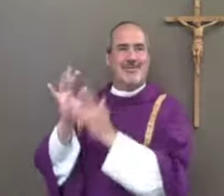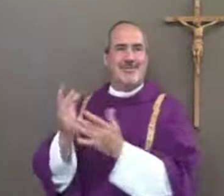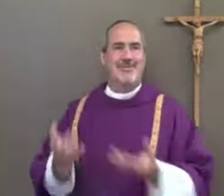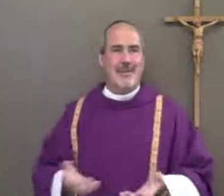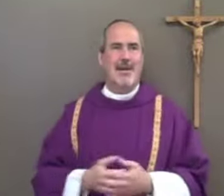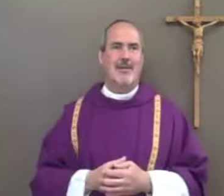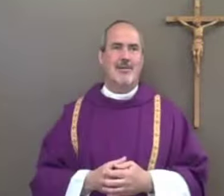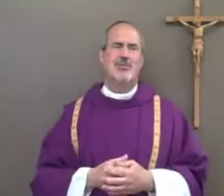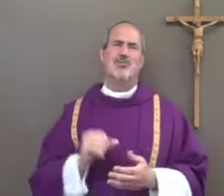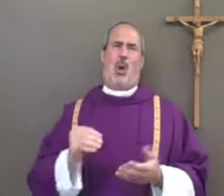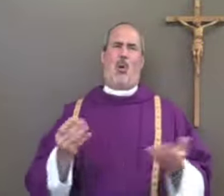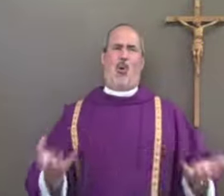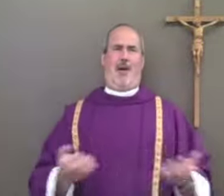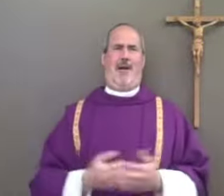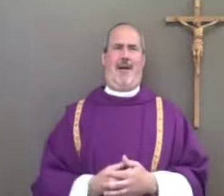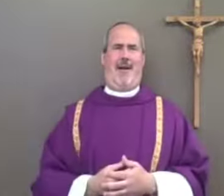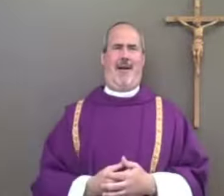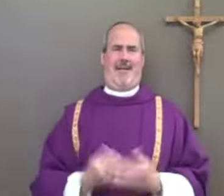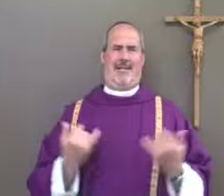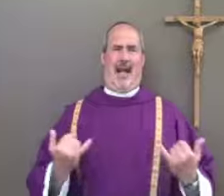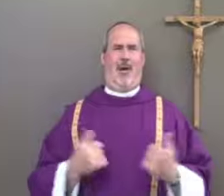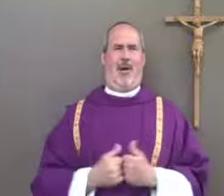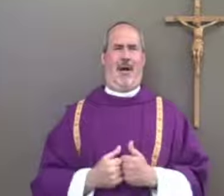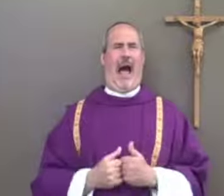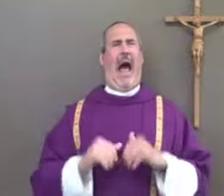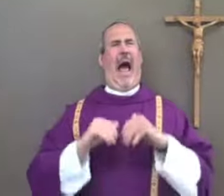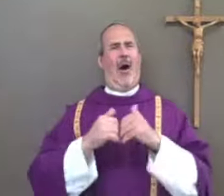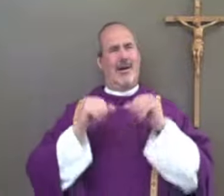someone meet Jesus or see him if we don't know him.